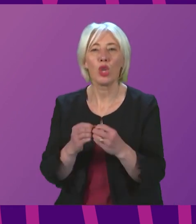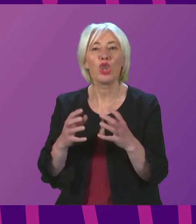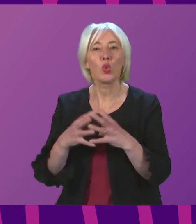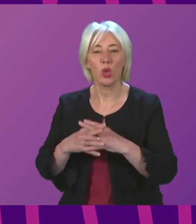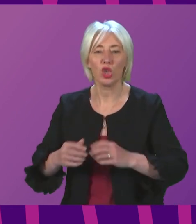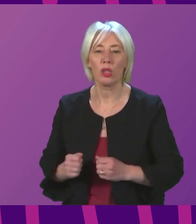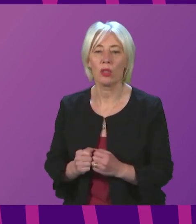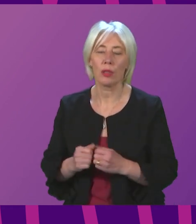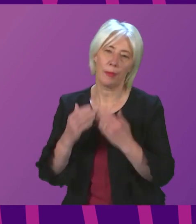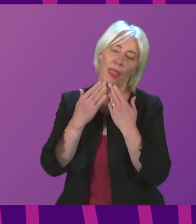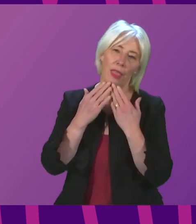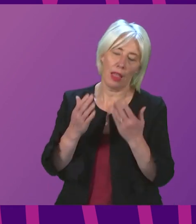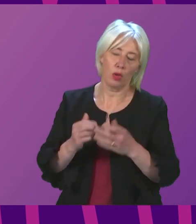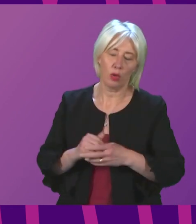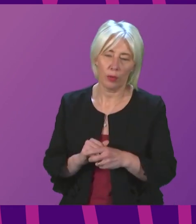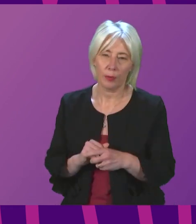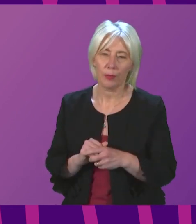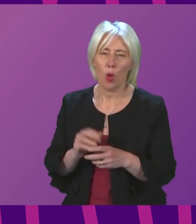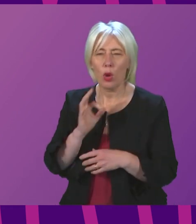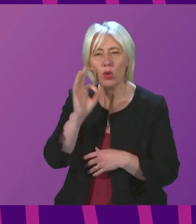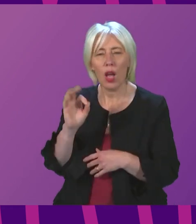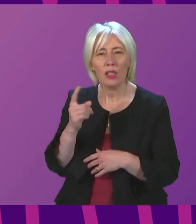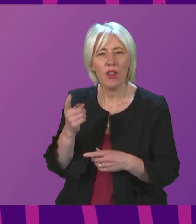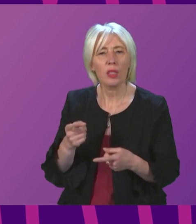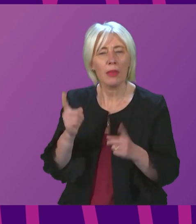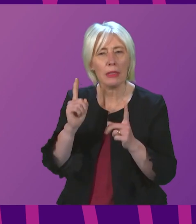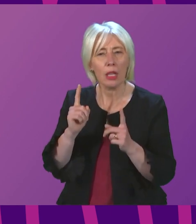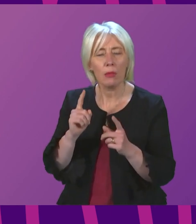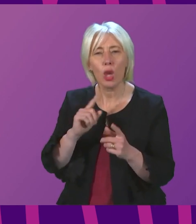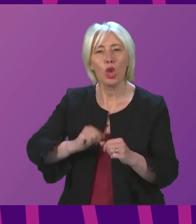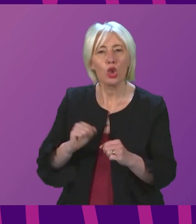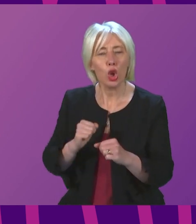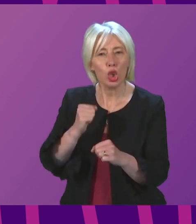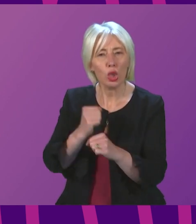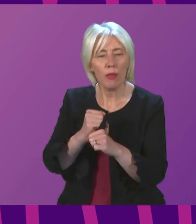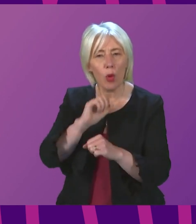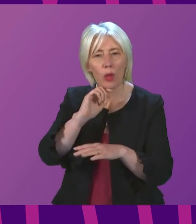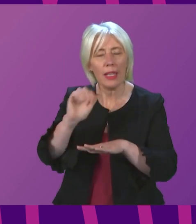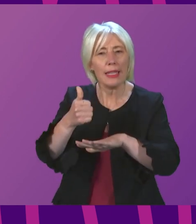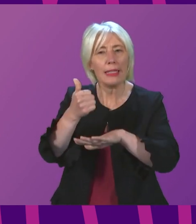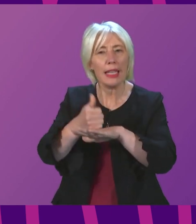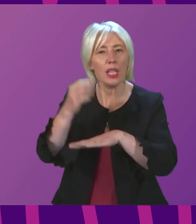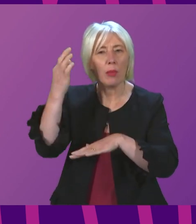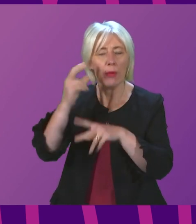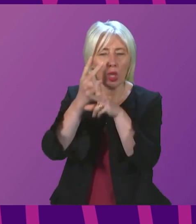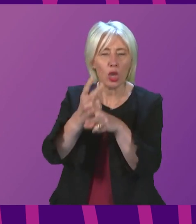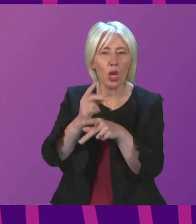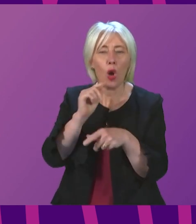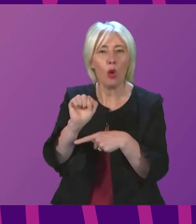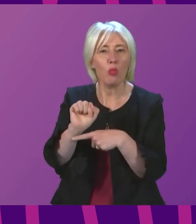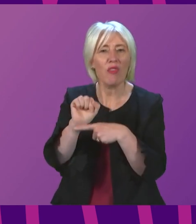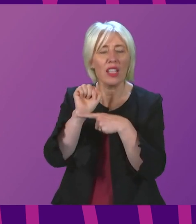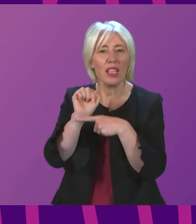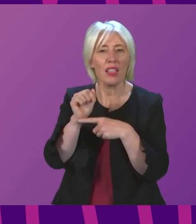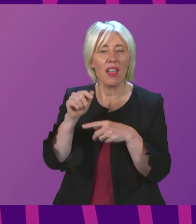Thank you, Presiding Officer. To ask the First Minister whether the Scottish Government will set up a commission on preventing violence against women and